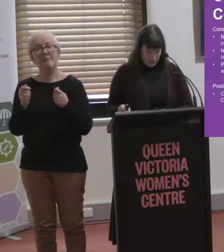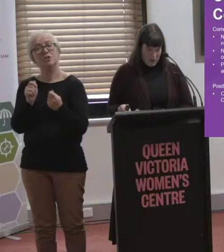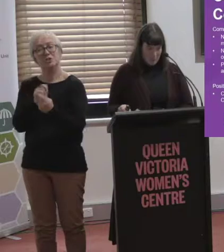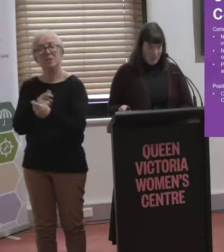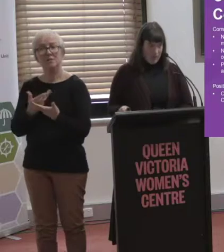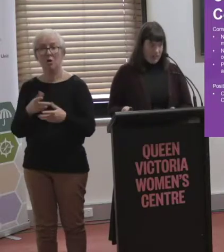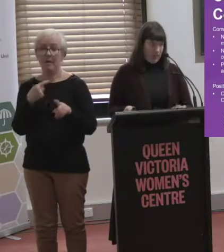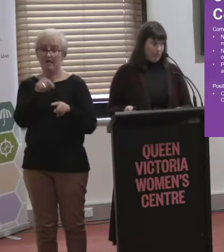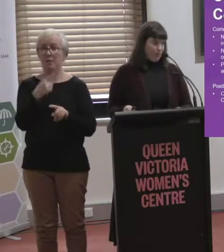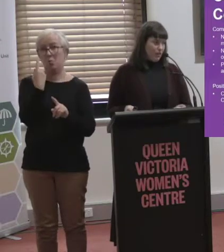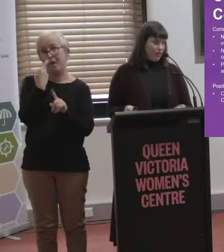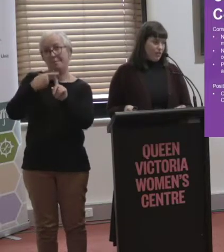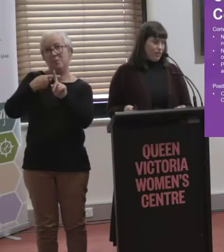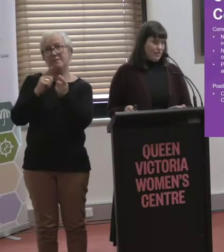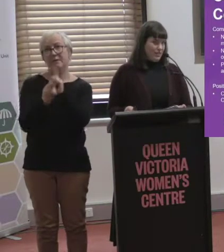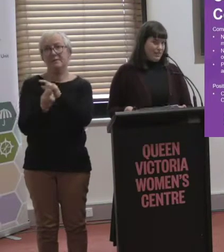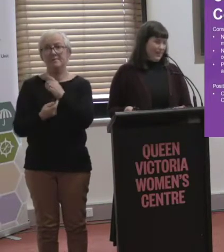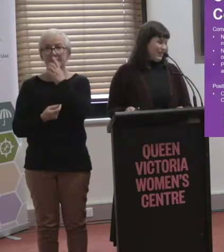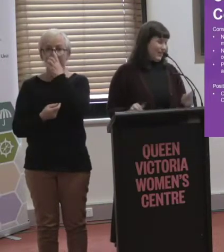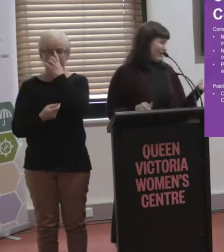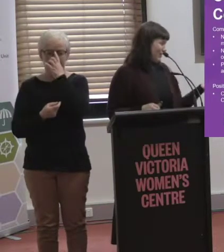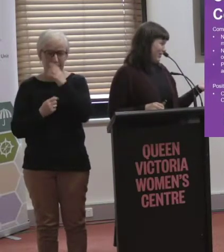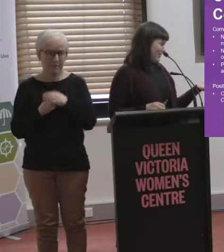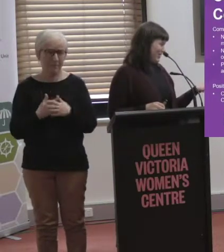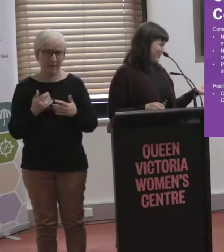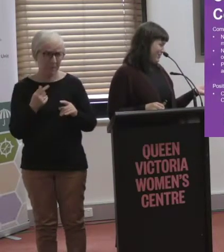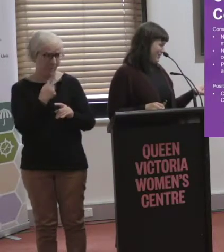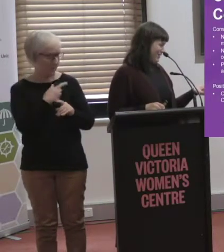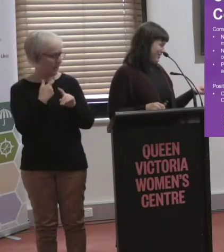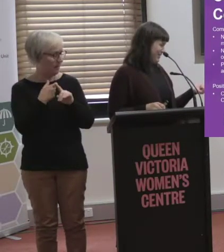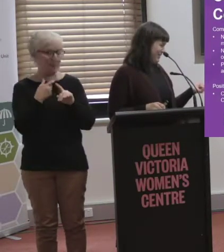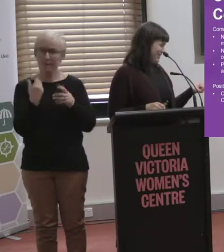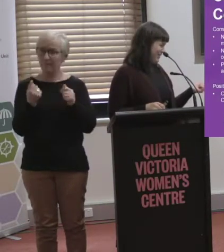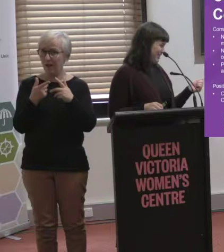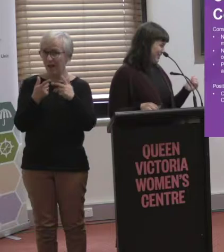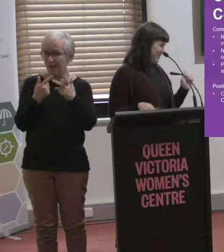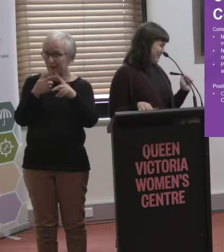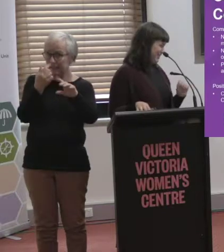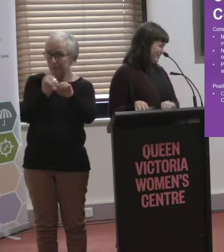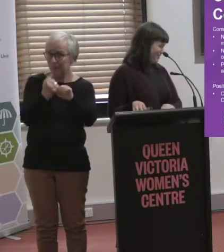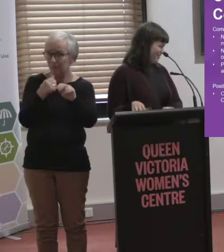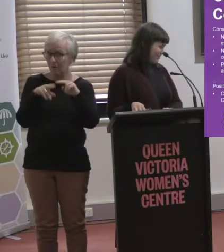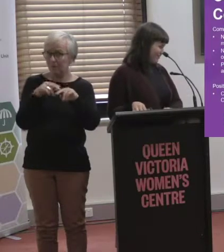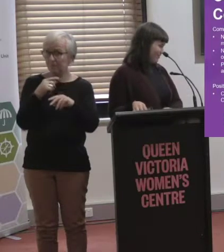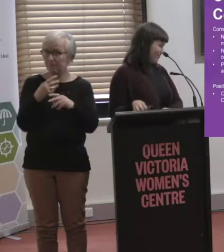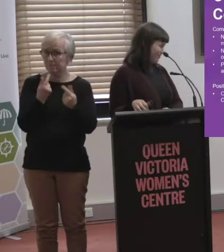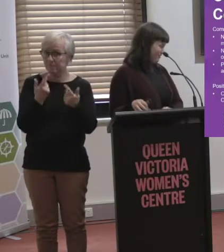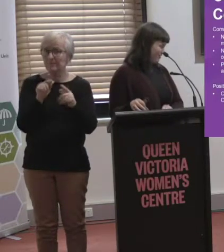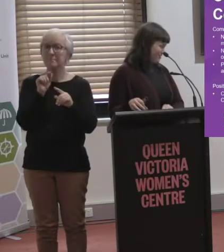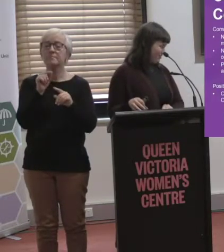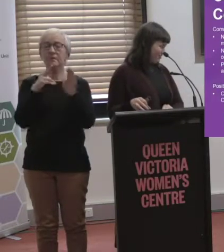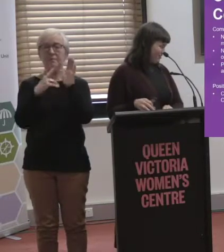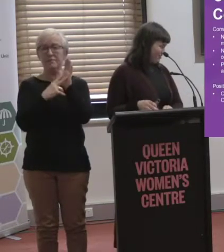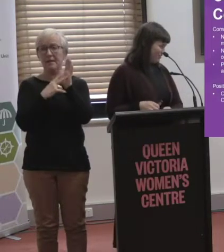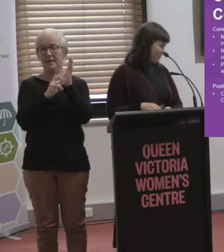positive, but apart from that we didn't hear many. think Kerry might... Do you have an example for this one? Yeah. V-Line